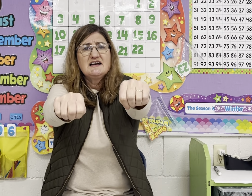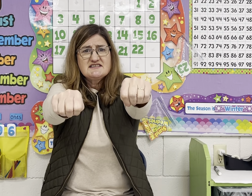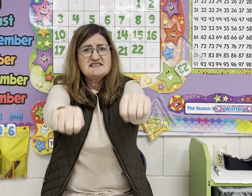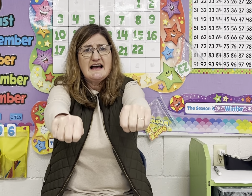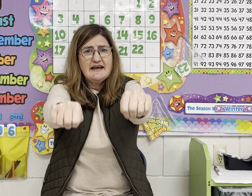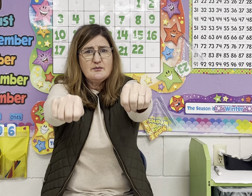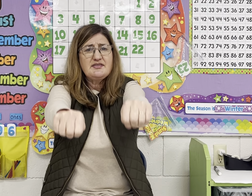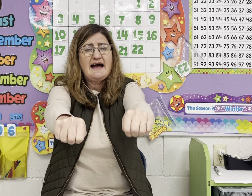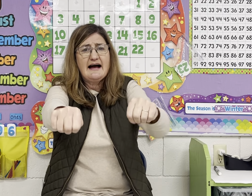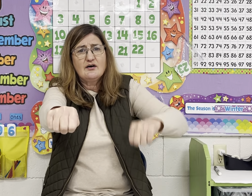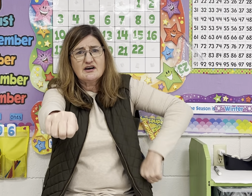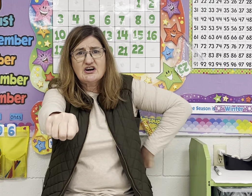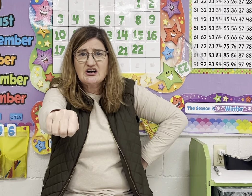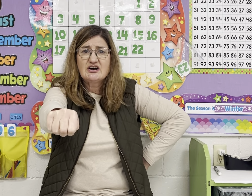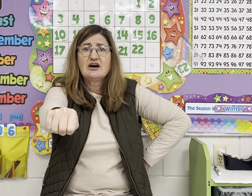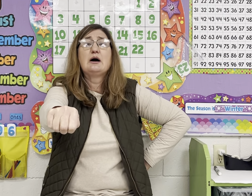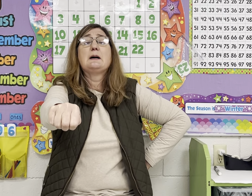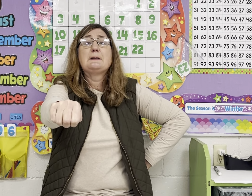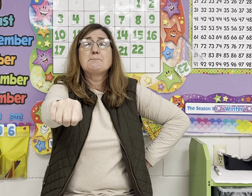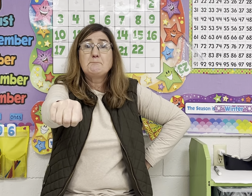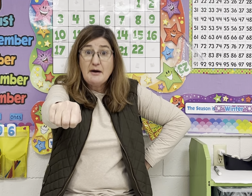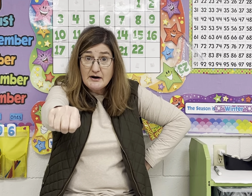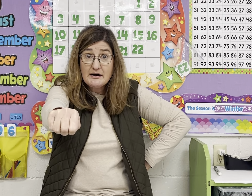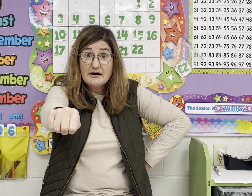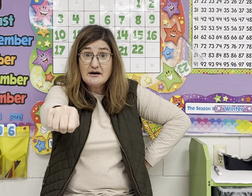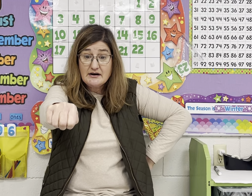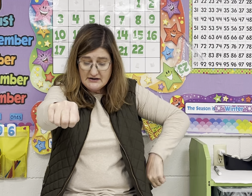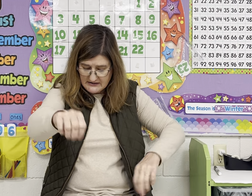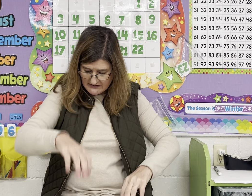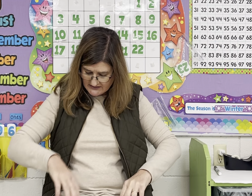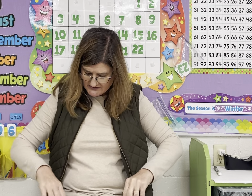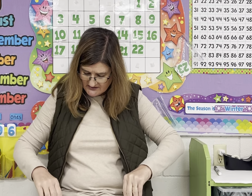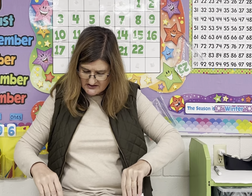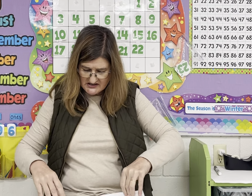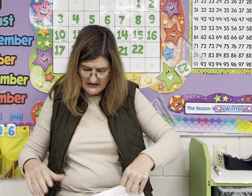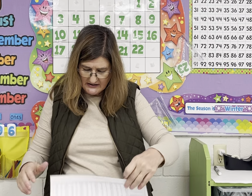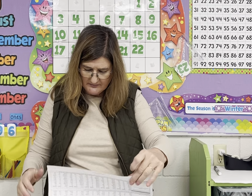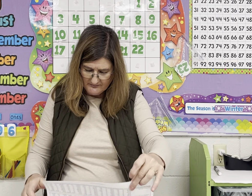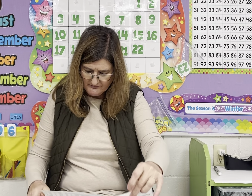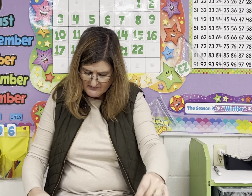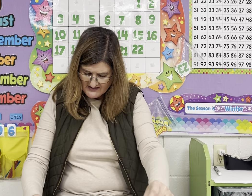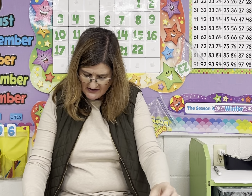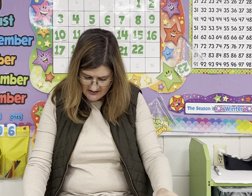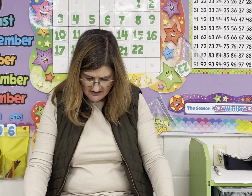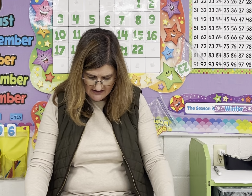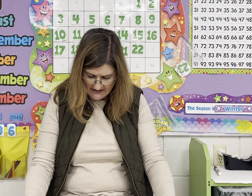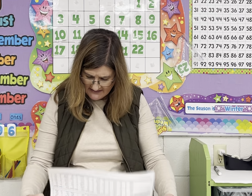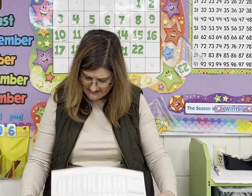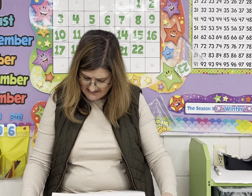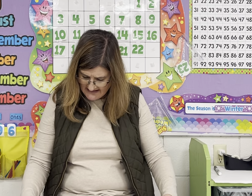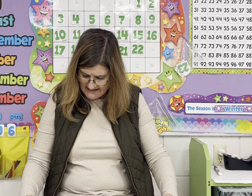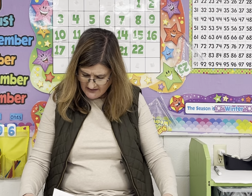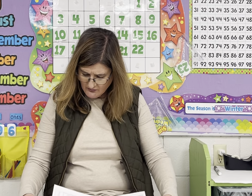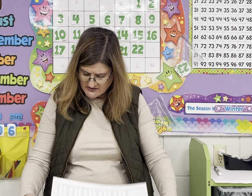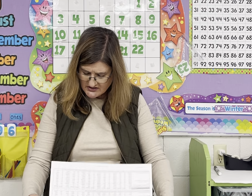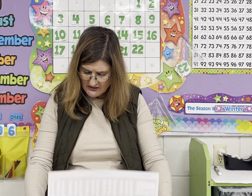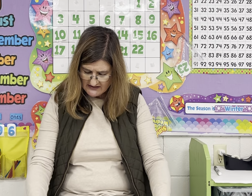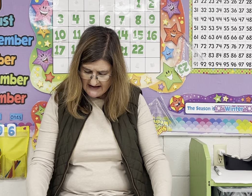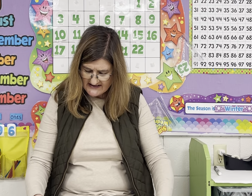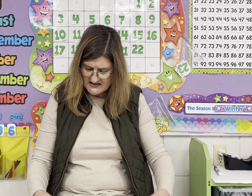Say it without c. Purr. Good job. All right. Now, we're to our last